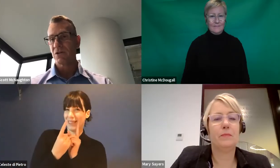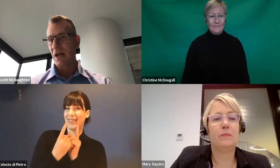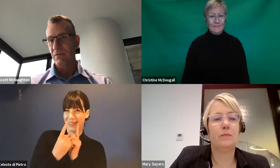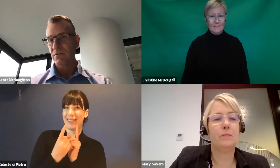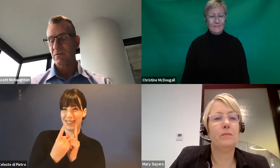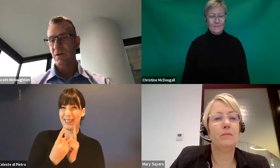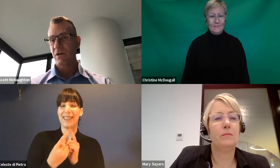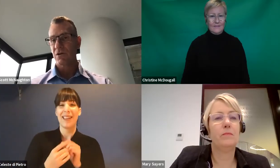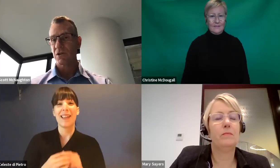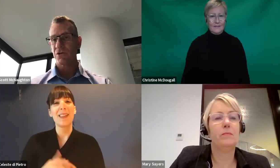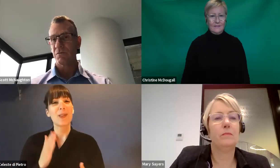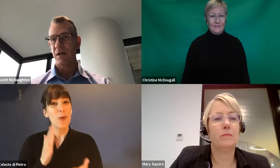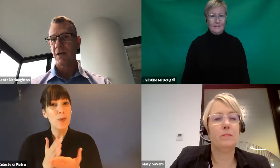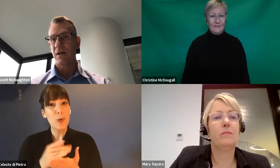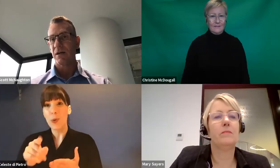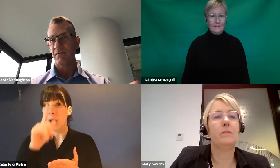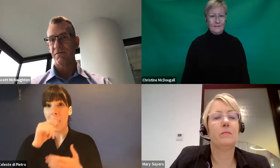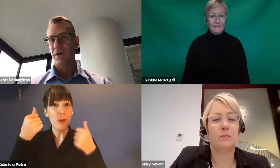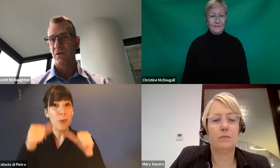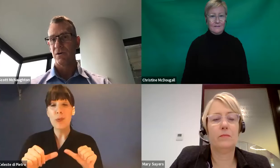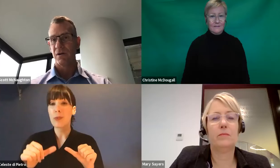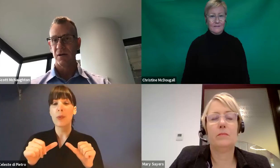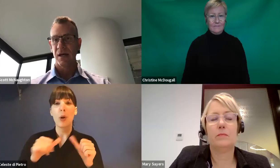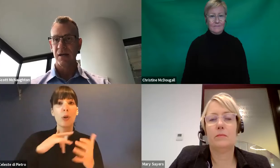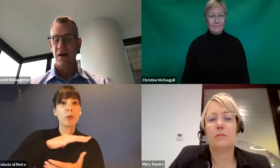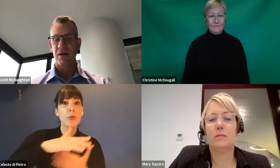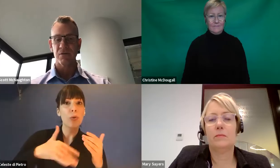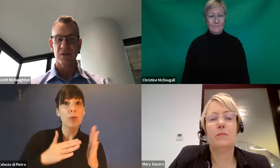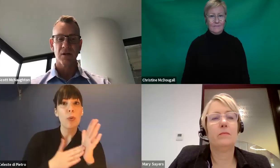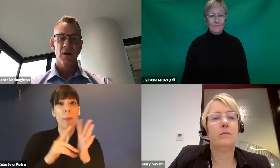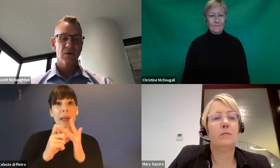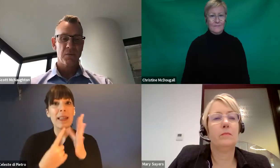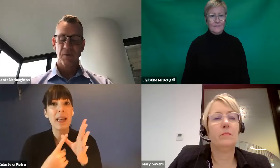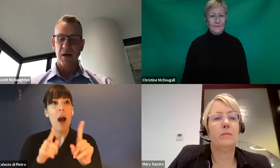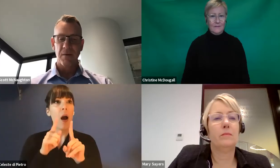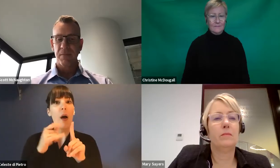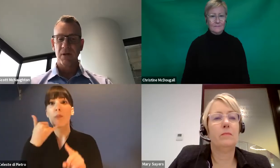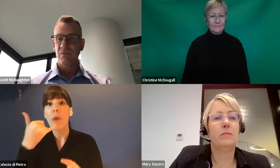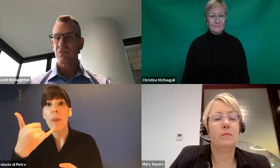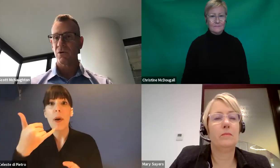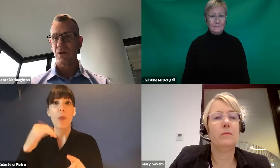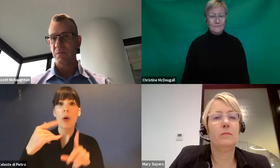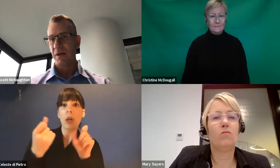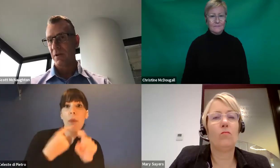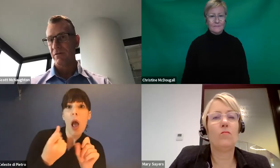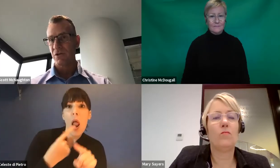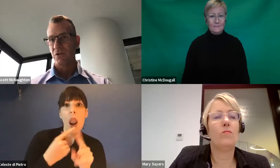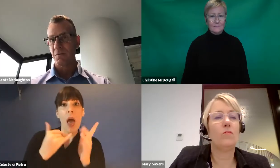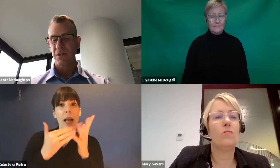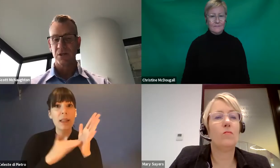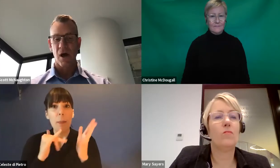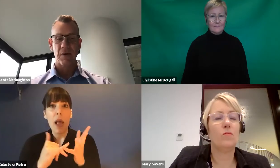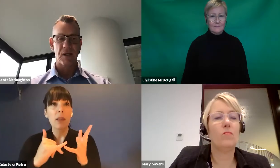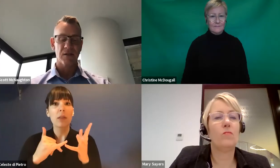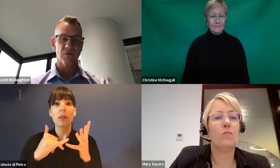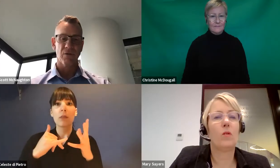those channels. know, your social media, your phone, your emails, you know, talking to people over Zoom